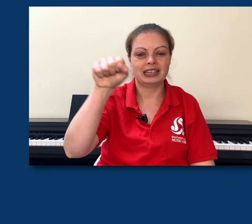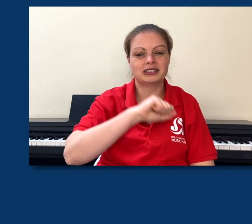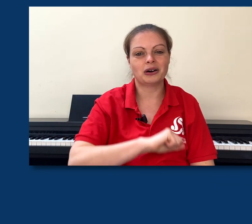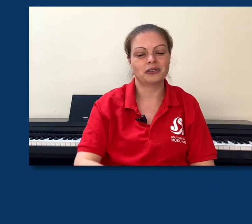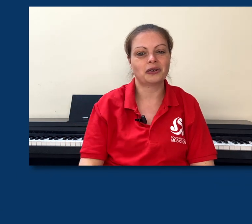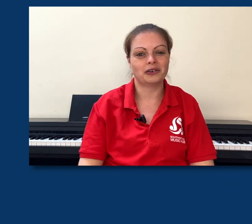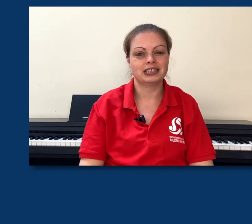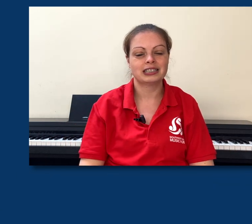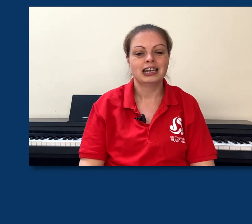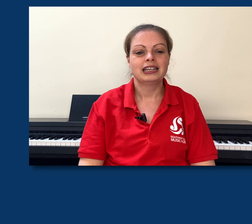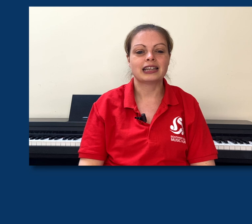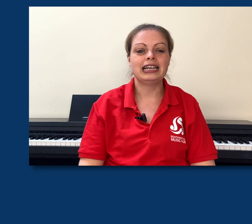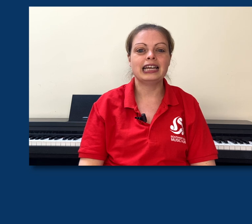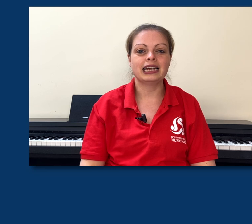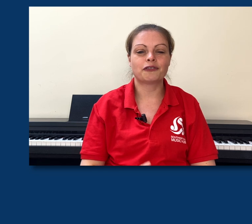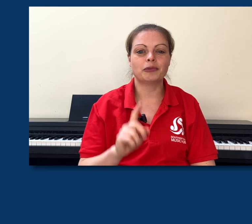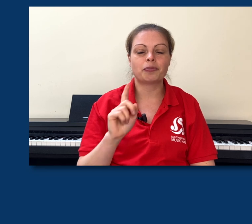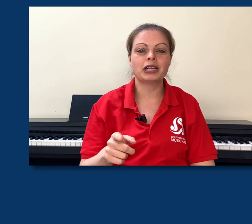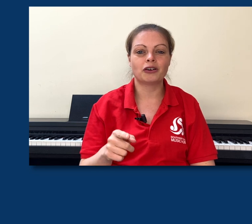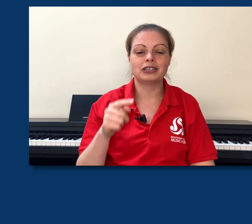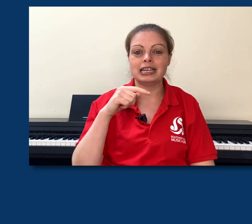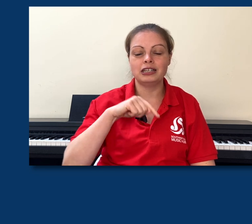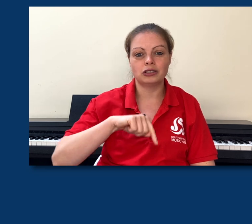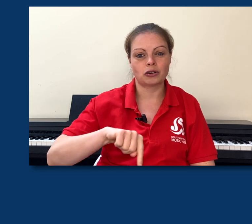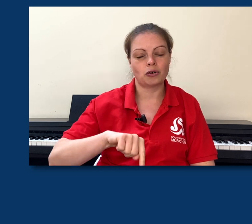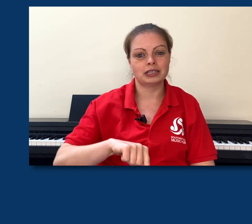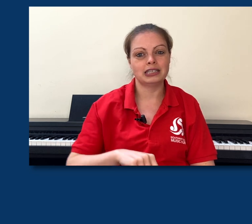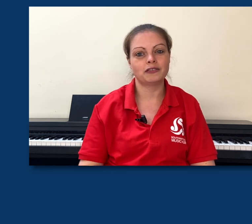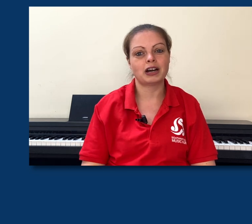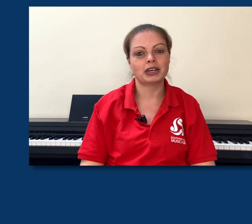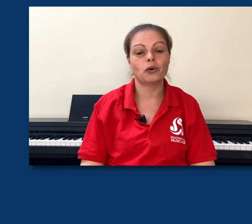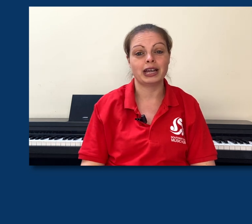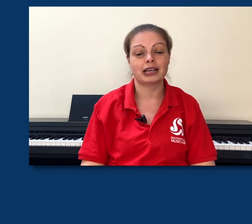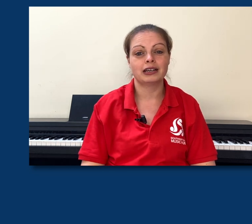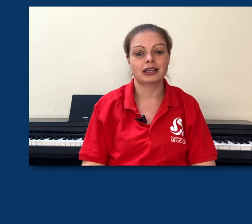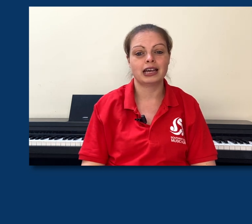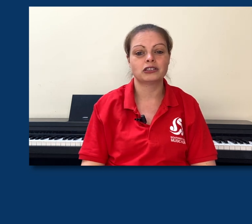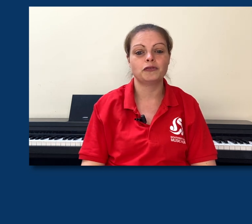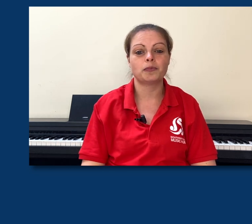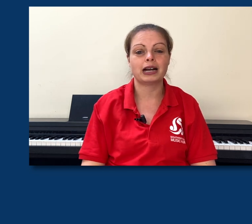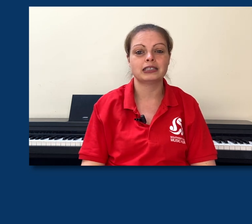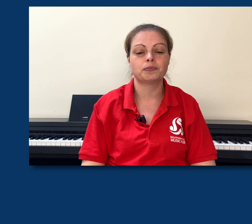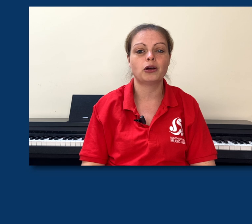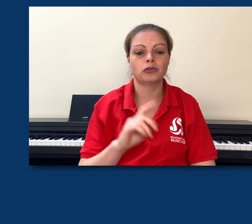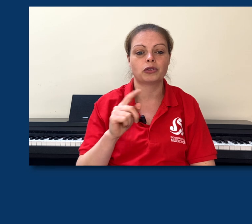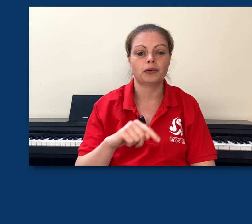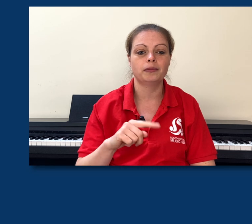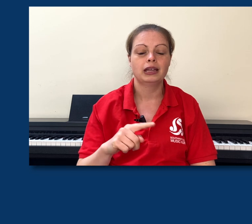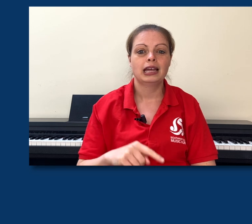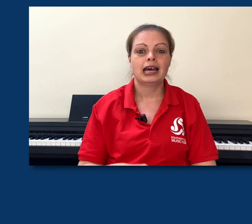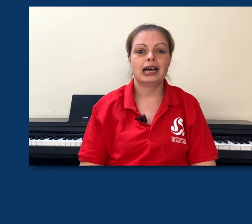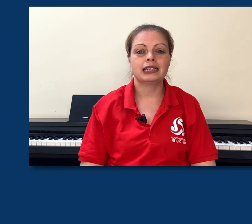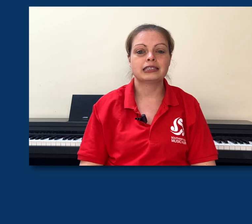And that's the whole of the chorus. Now the link from the pre-chorus into the chorus is very quick. Okay. So if you practice both of